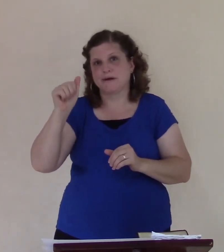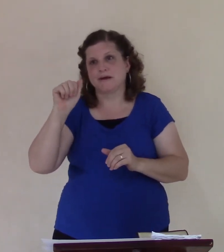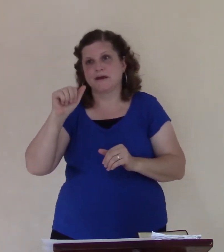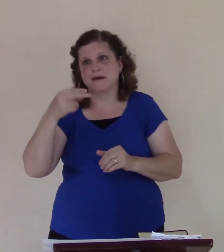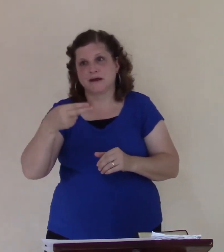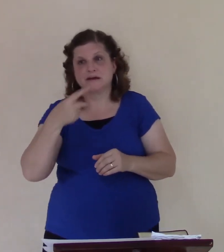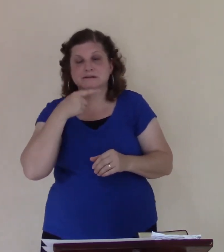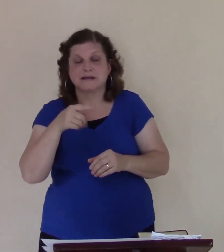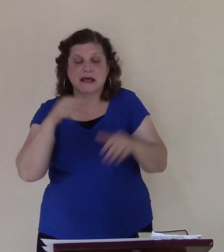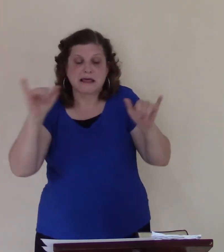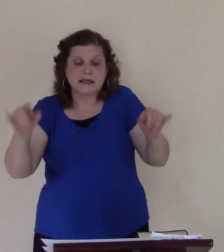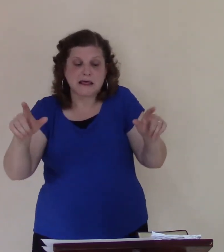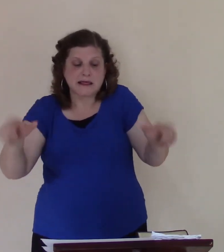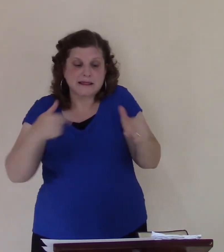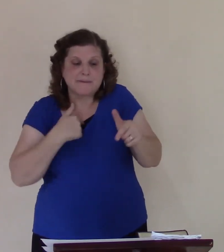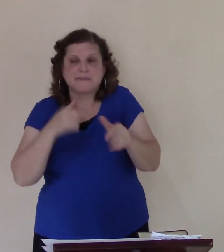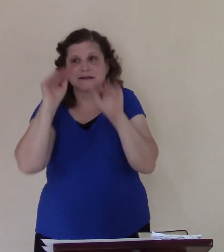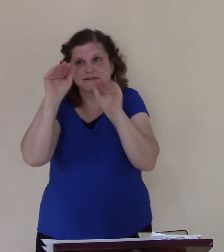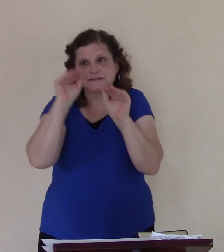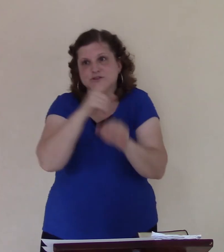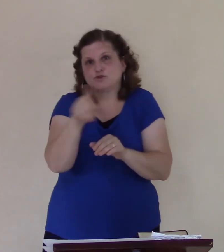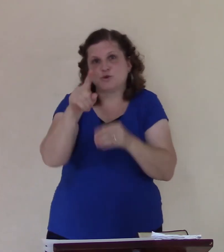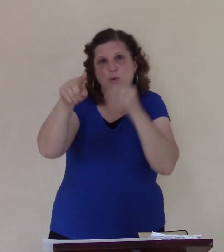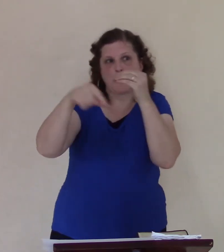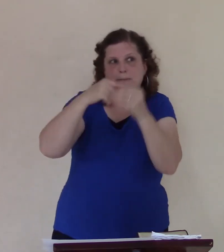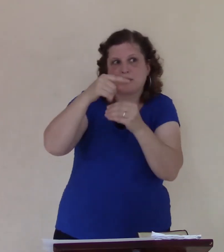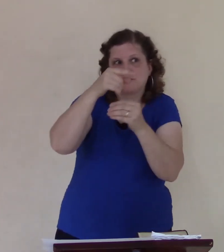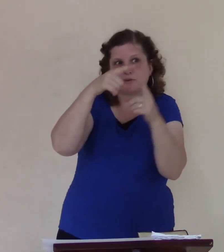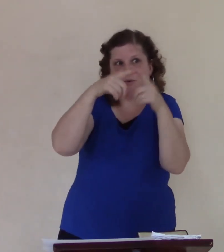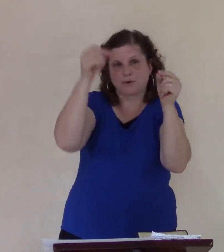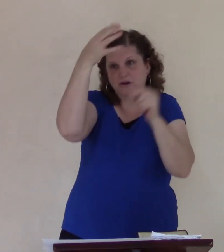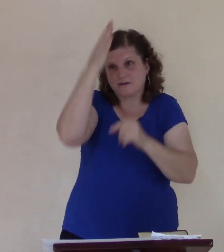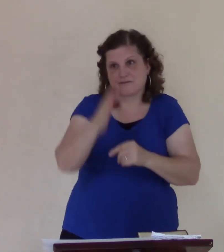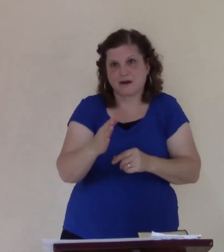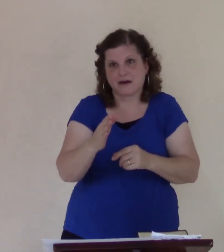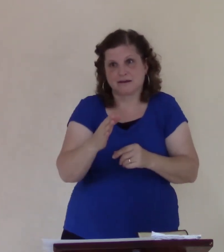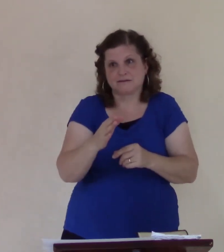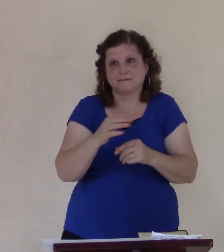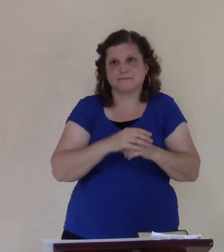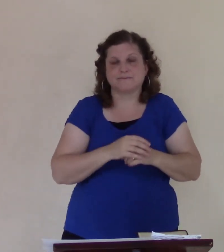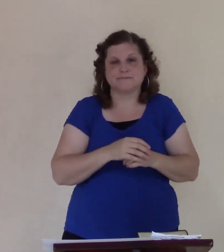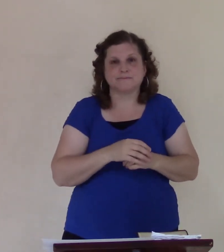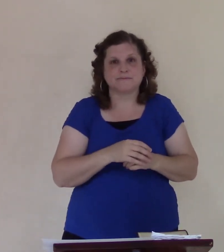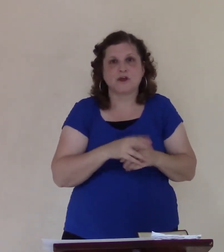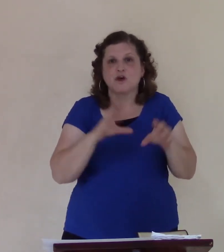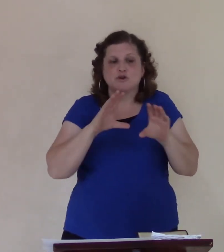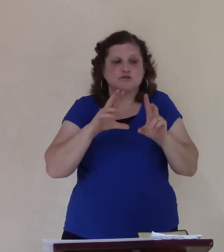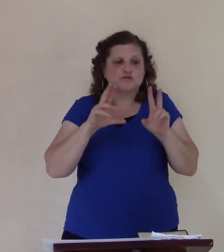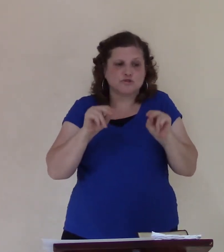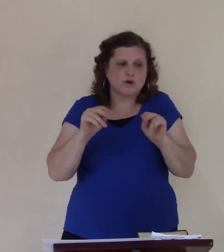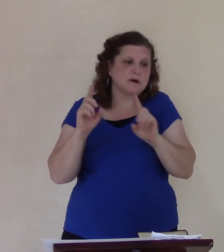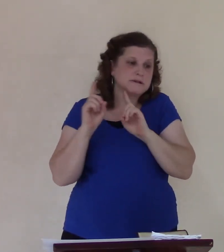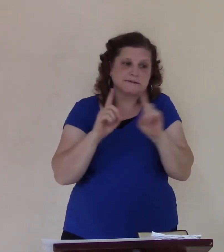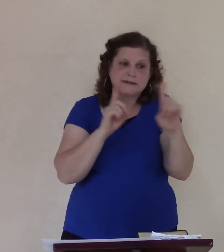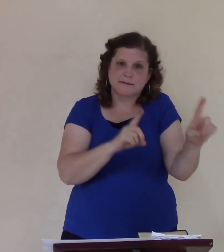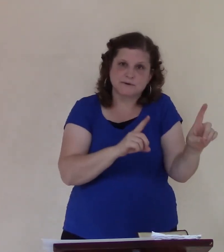see that. Anybody there? He's not there. There's no discipleship. There's no venturing. There's nothing.